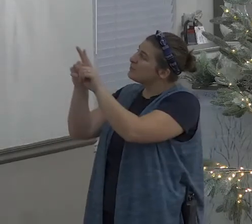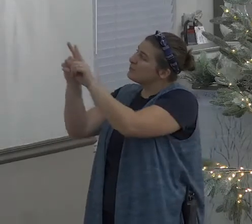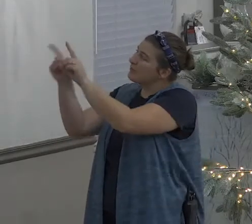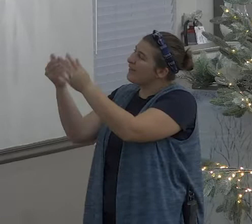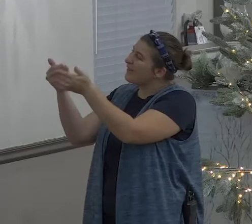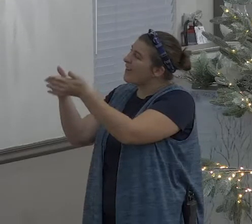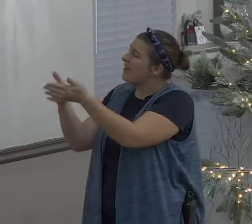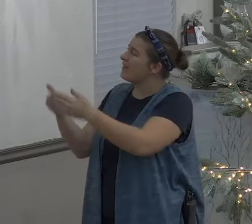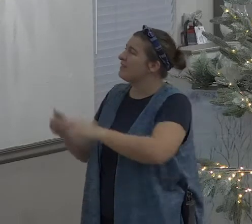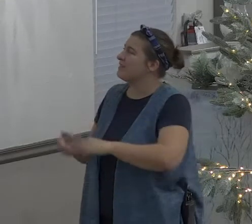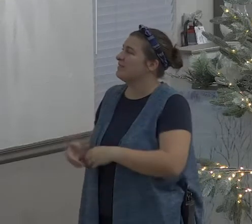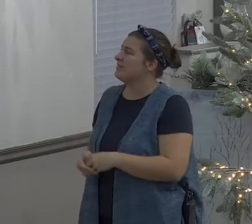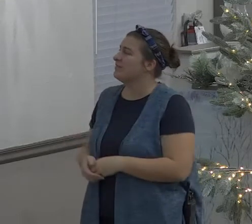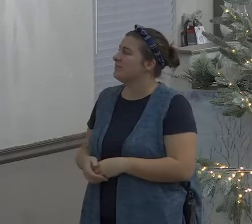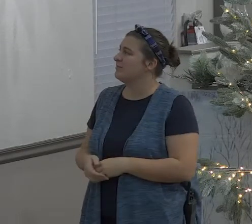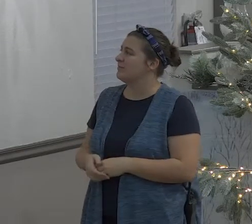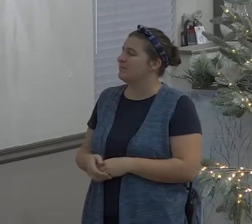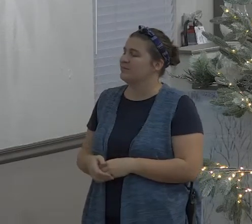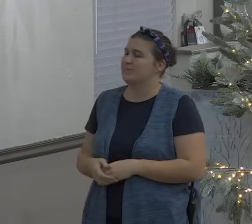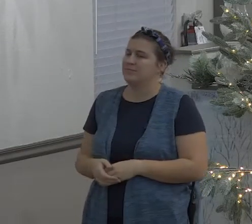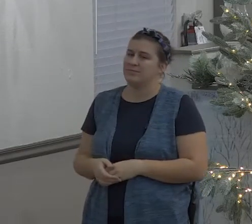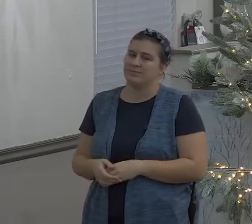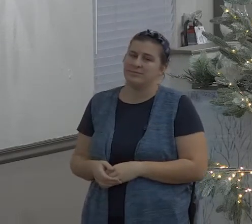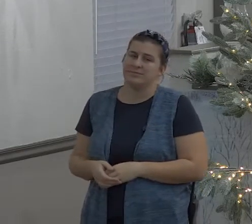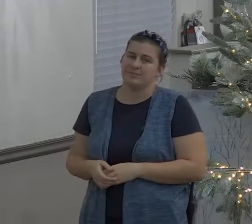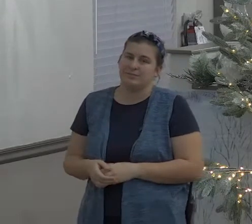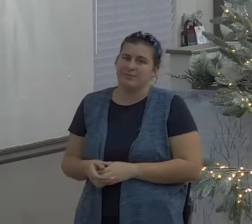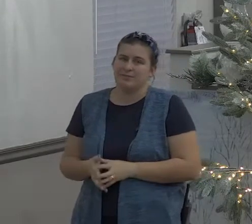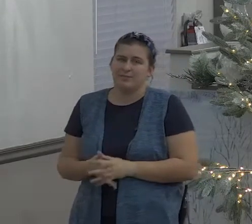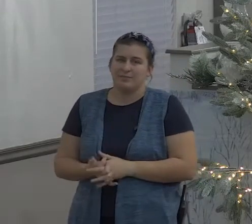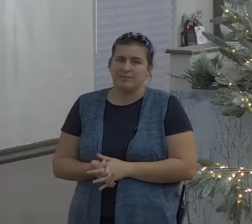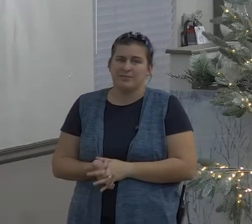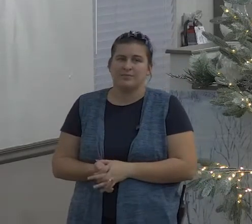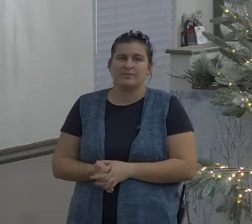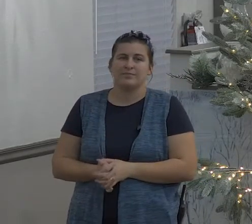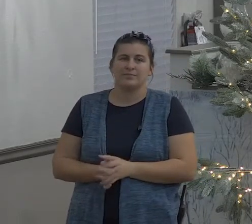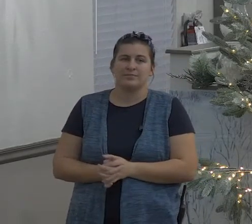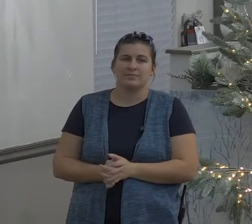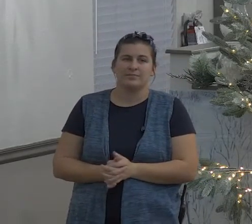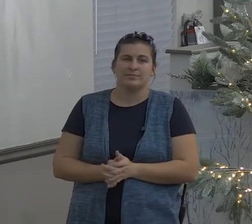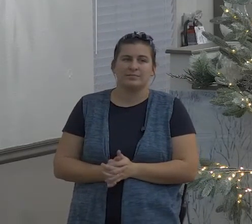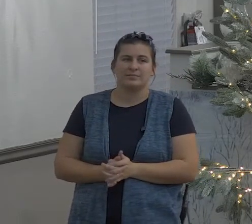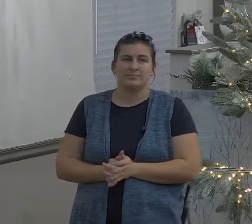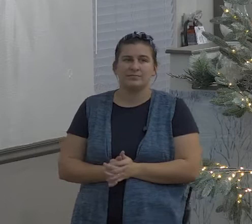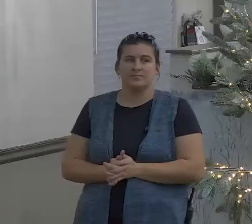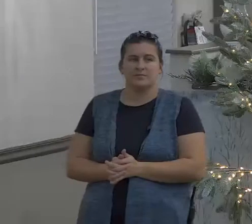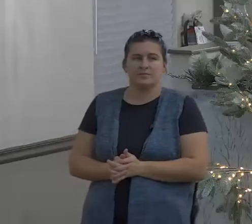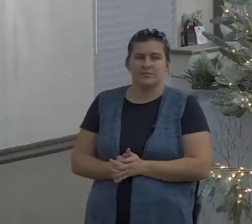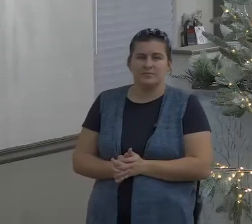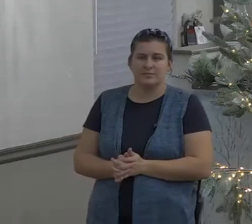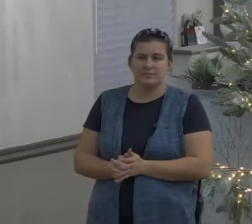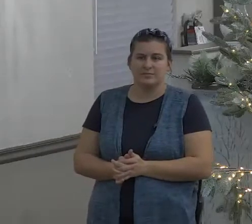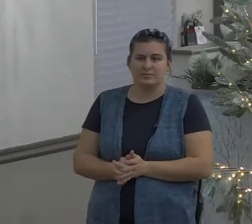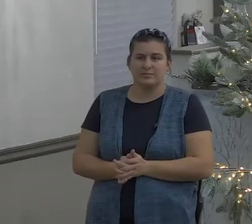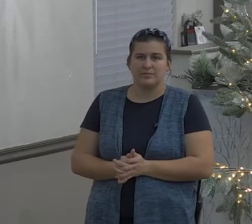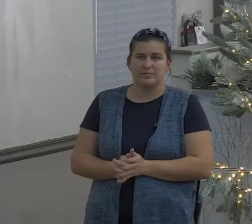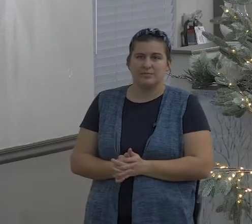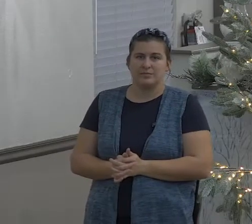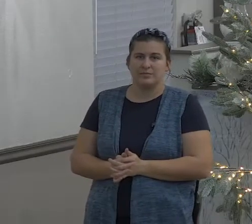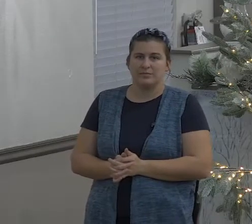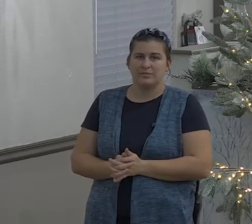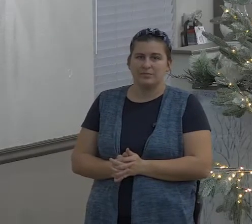reveal that to me so that I might confess it and repent of it and and be able to walk with thee